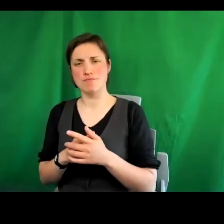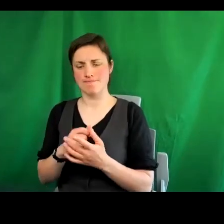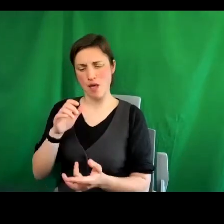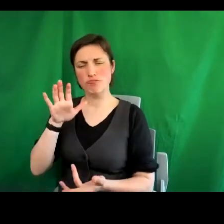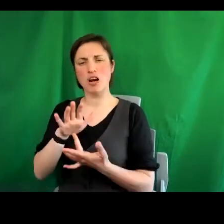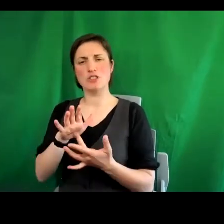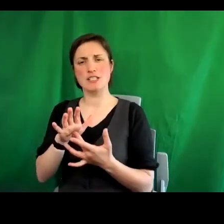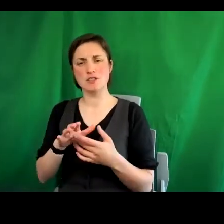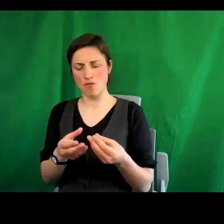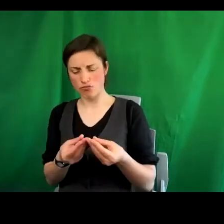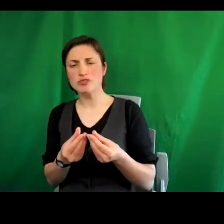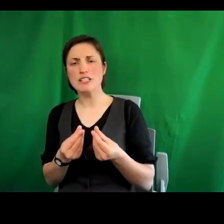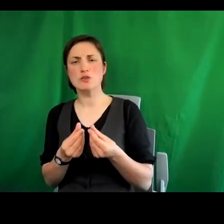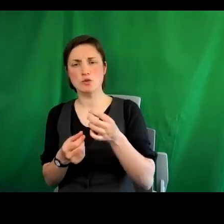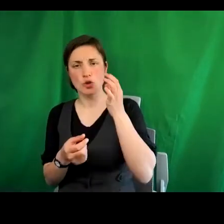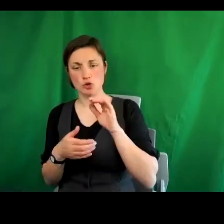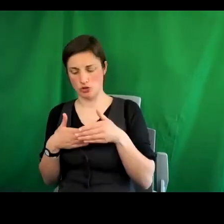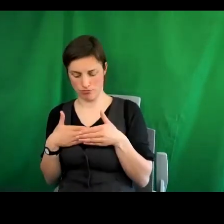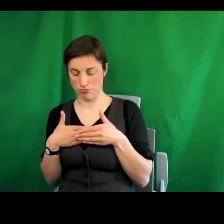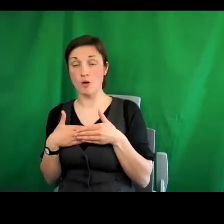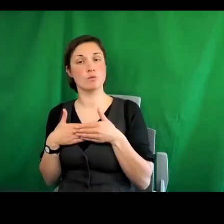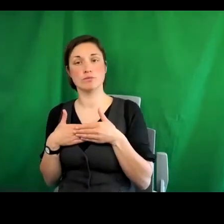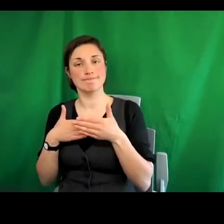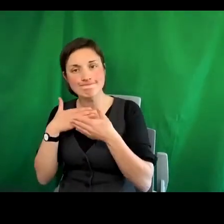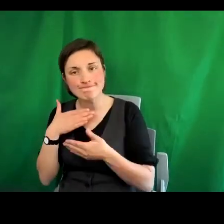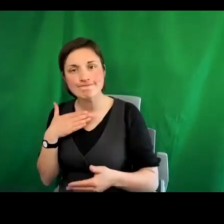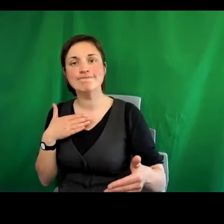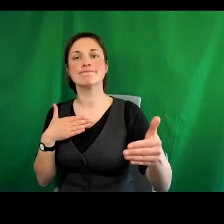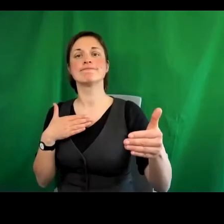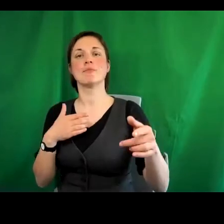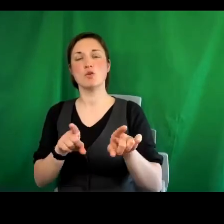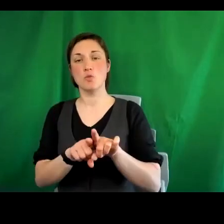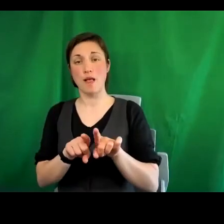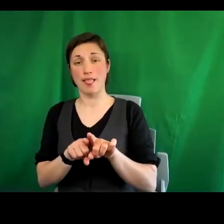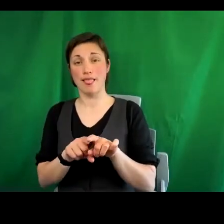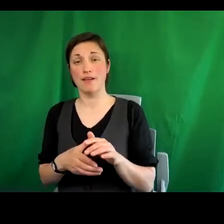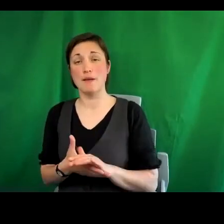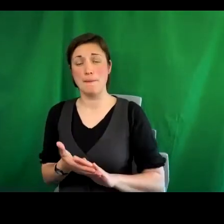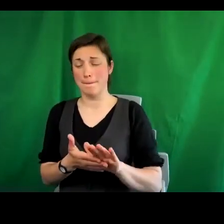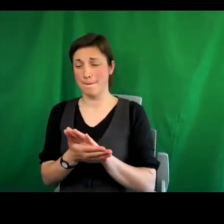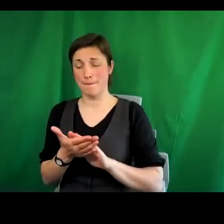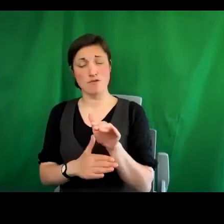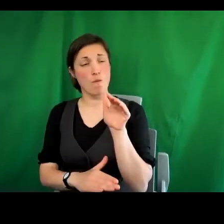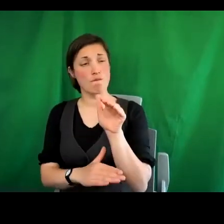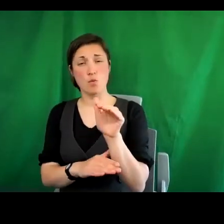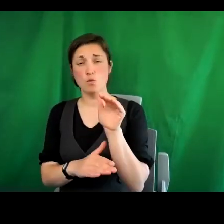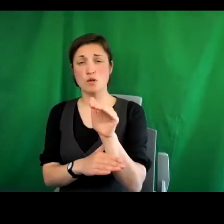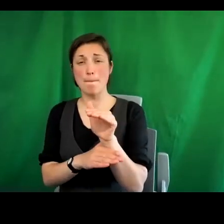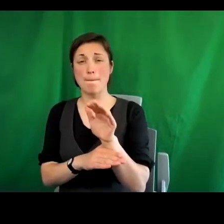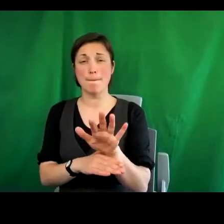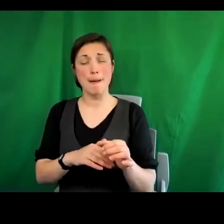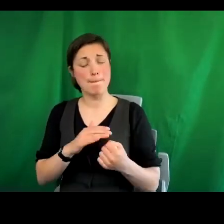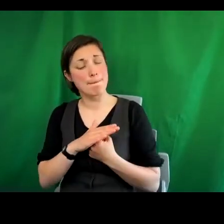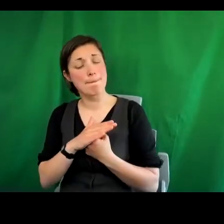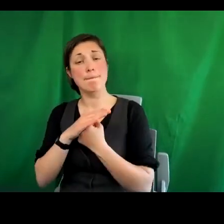allocated over a period of time. And it will have the maximum benefit for us because it will be us that's saying